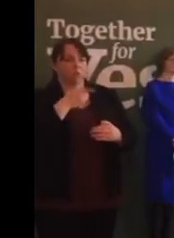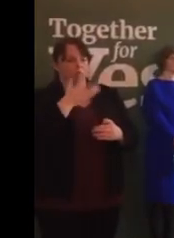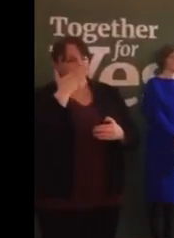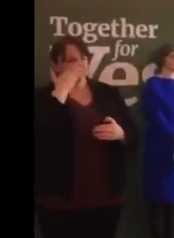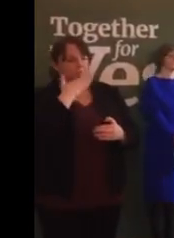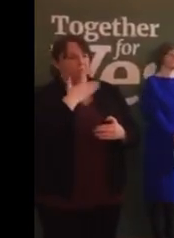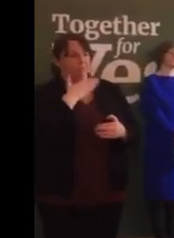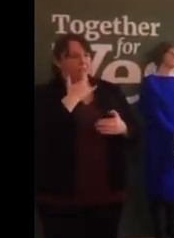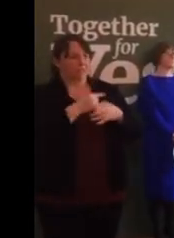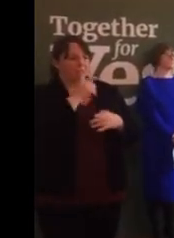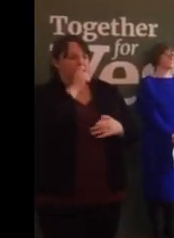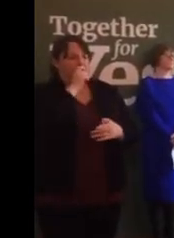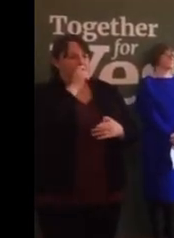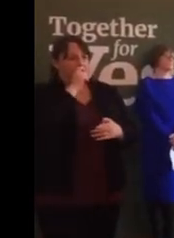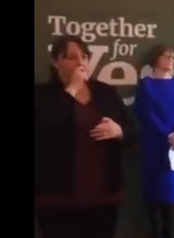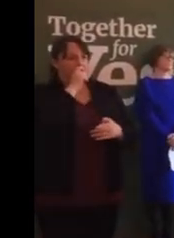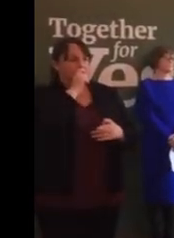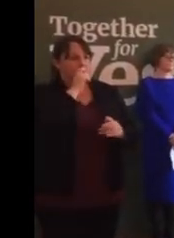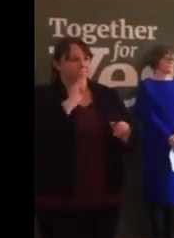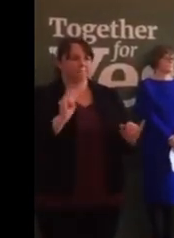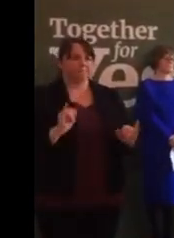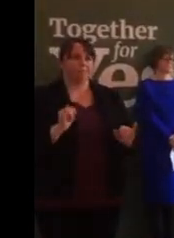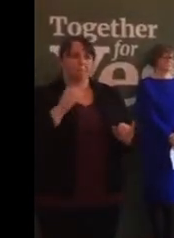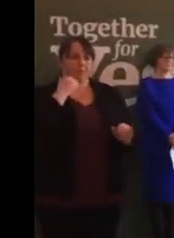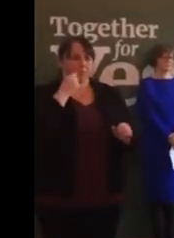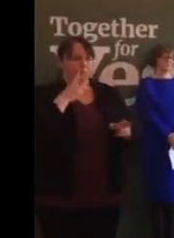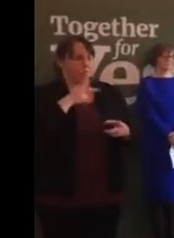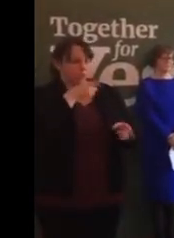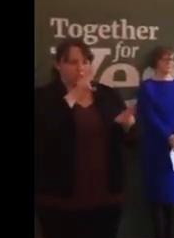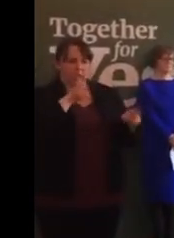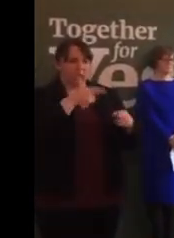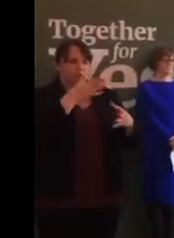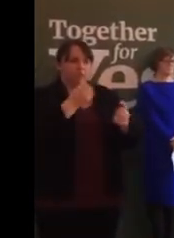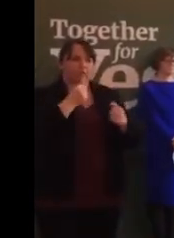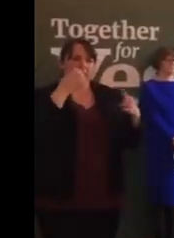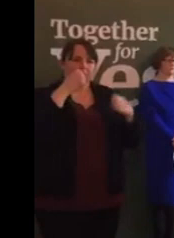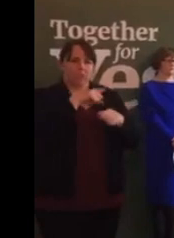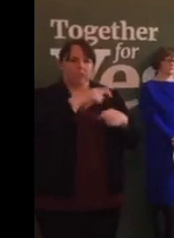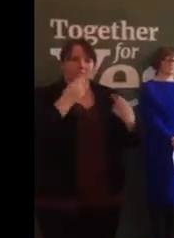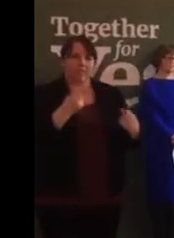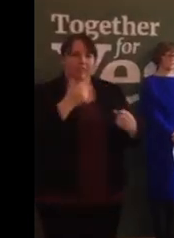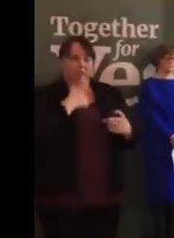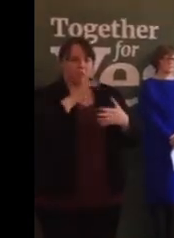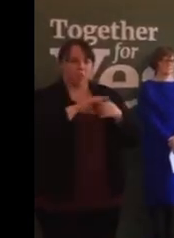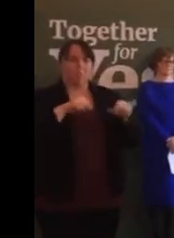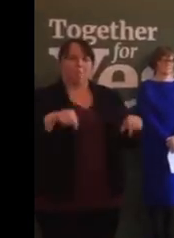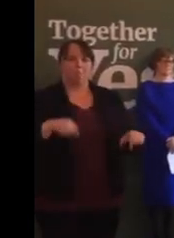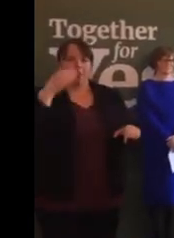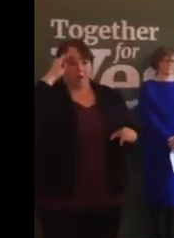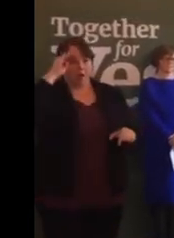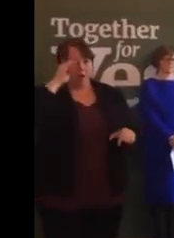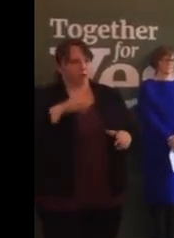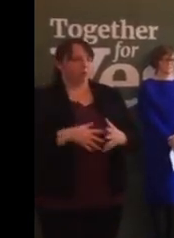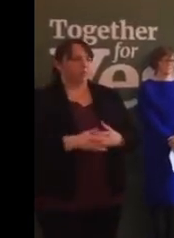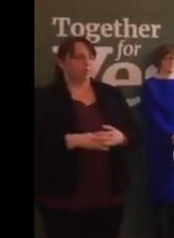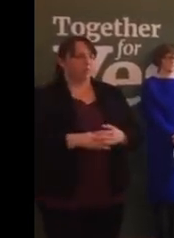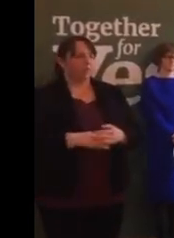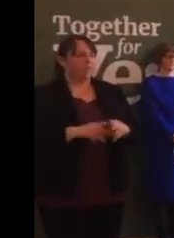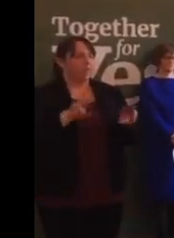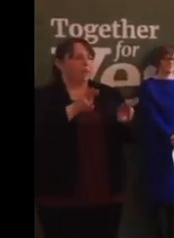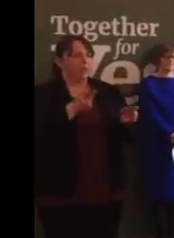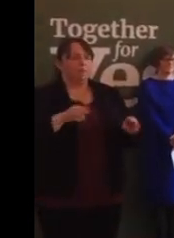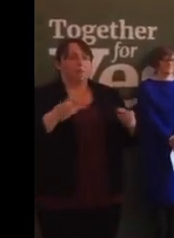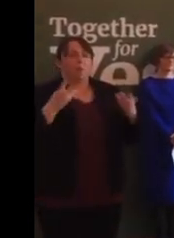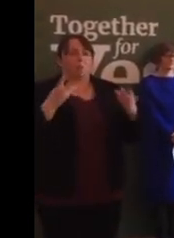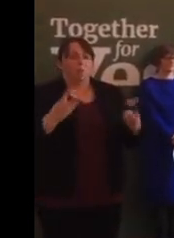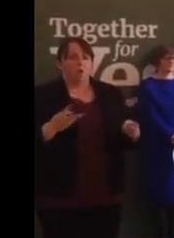in secret, because she can't get the care that she needs here at home in Ireland. People want